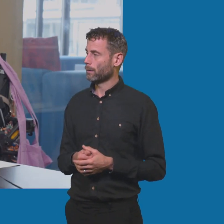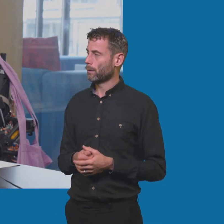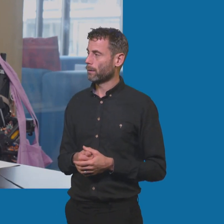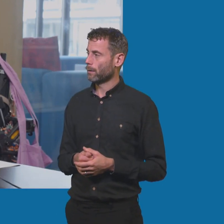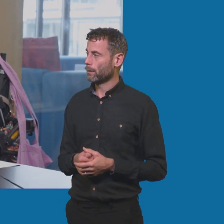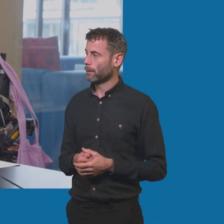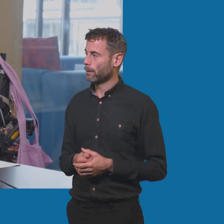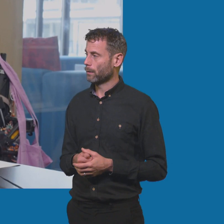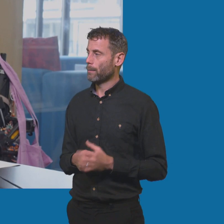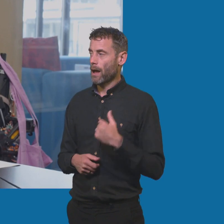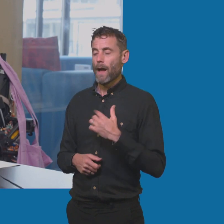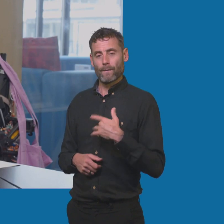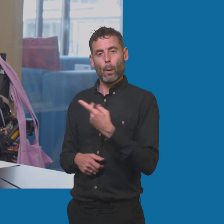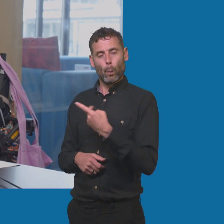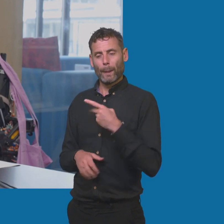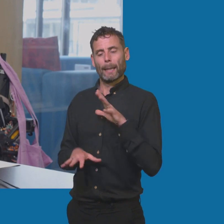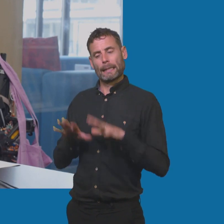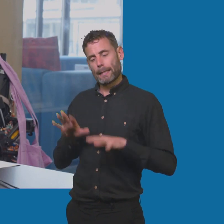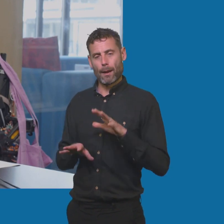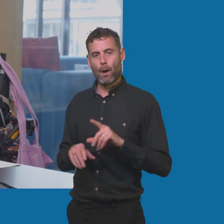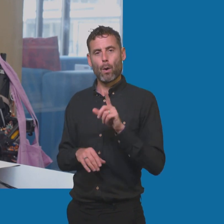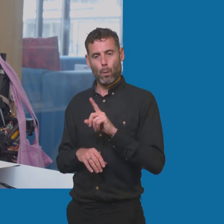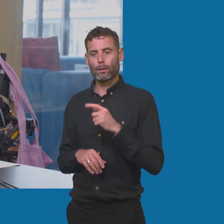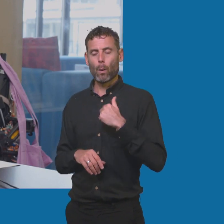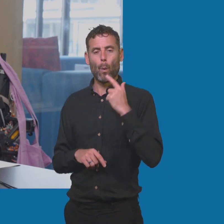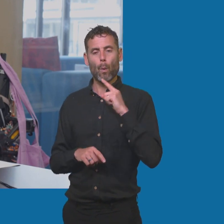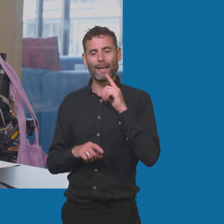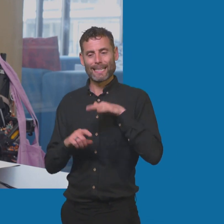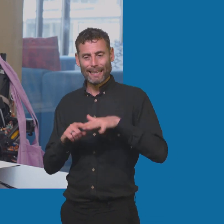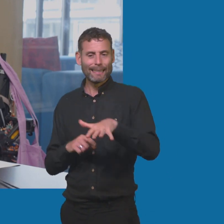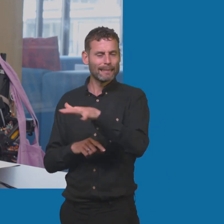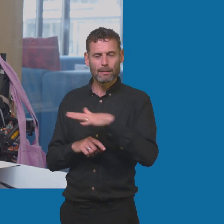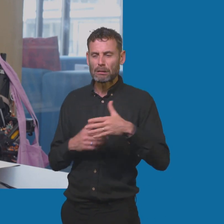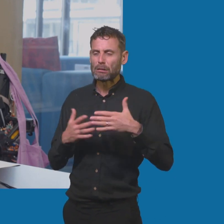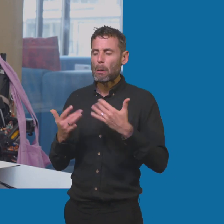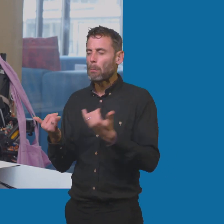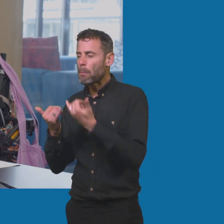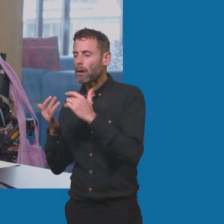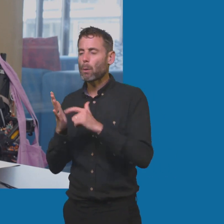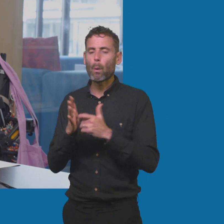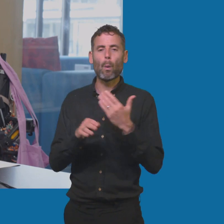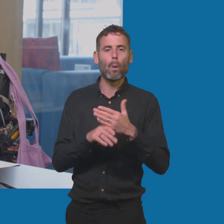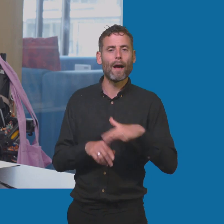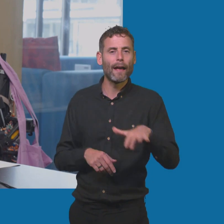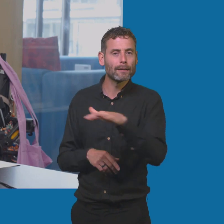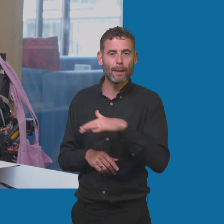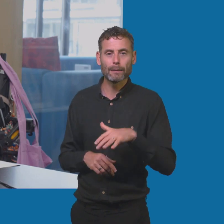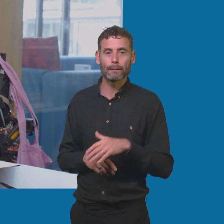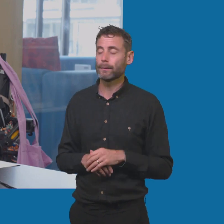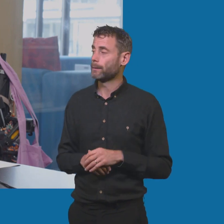we're very similar in many, many ways. Like I would enter a space, whether that's a party or a working environment and no one would necessarily come up to